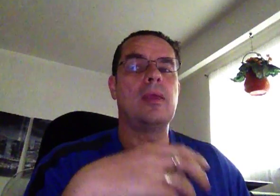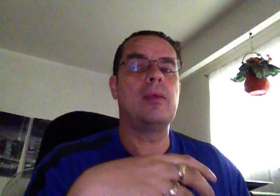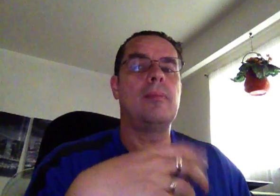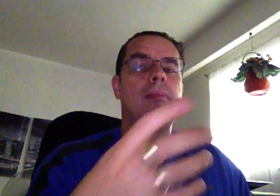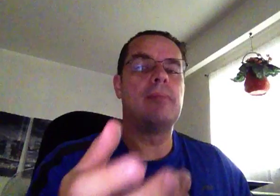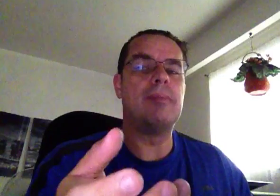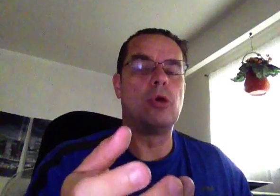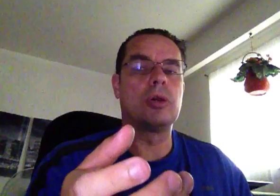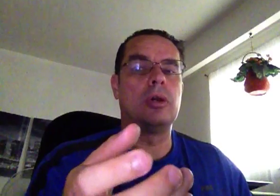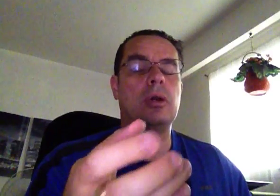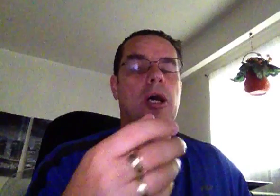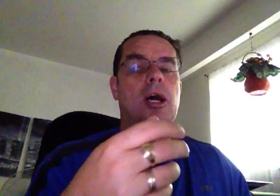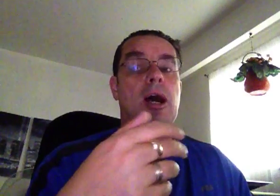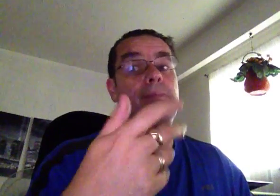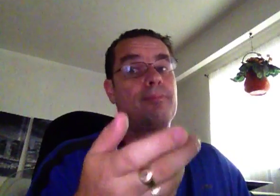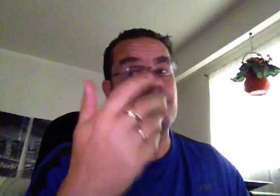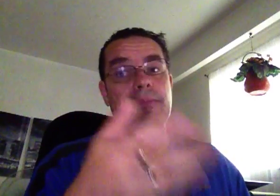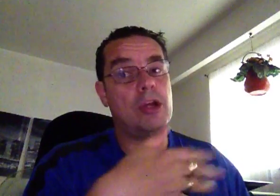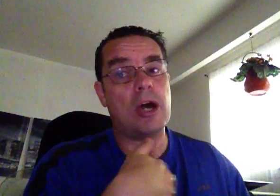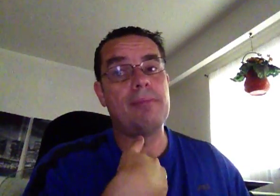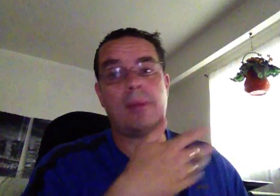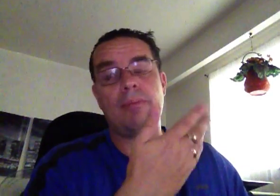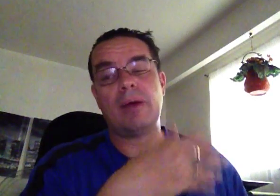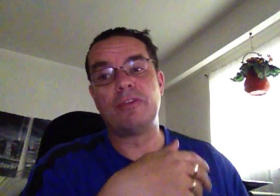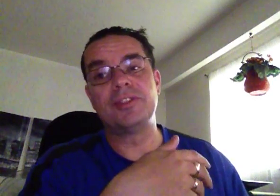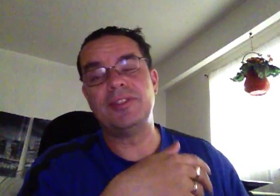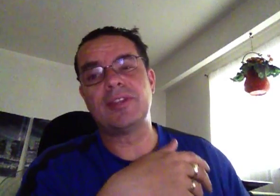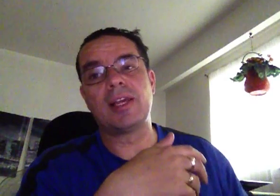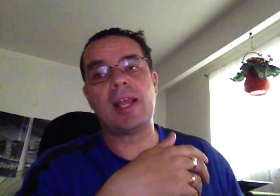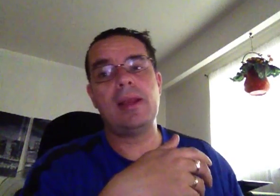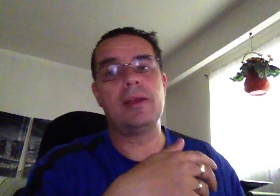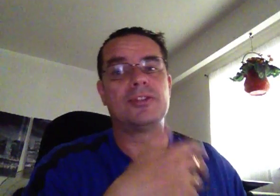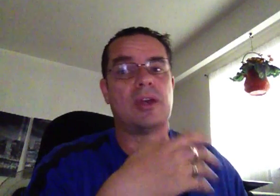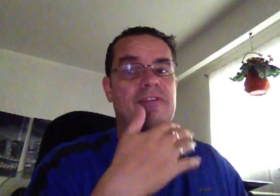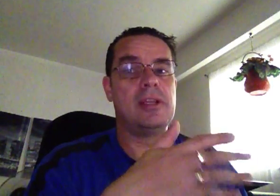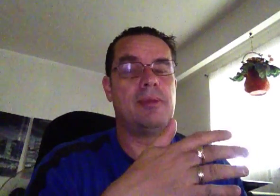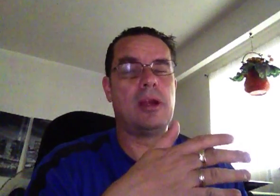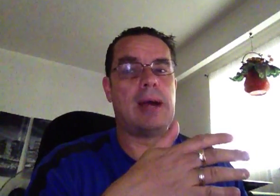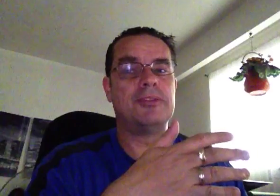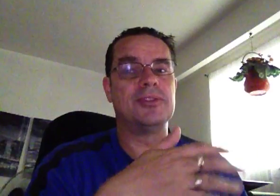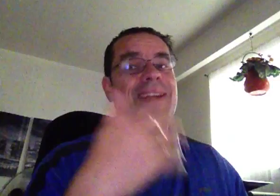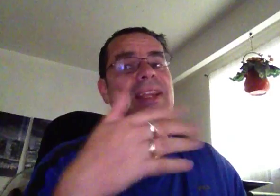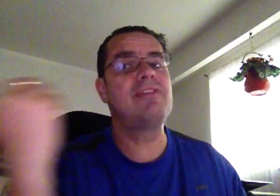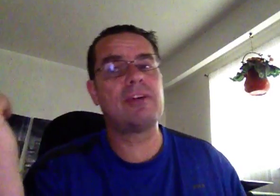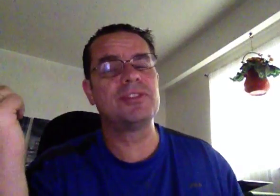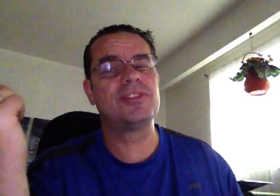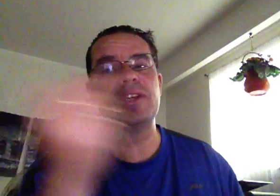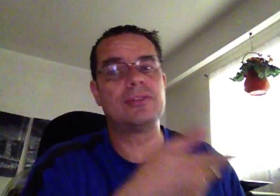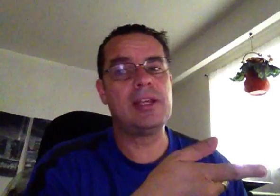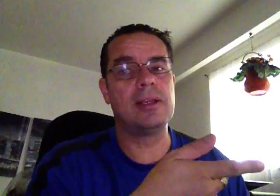Now, my broker, I'm, you know, I'm unfortunately stuck in Canada, so I have very limited options. And, again, even if was in the States or in England,